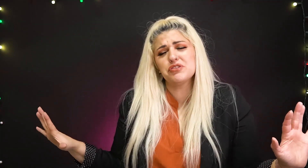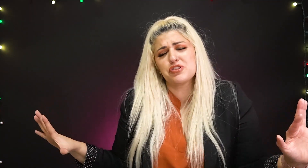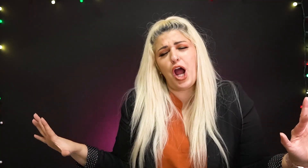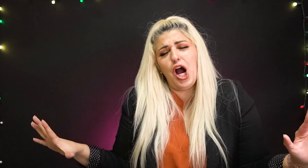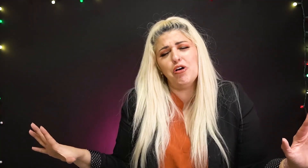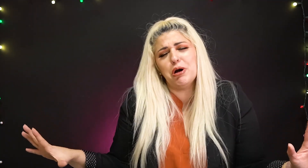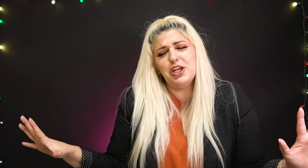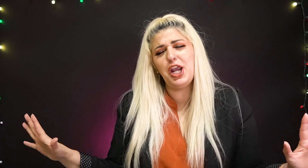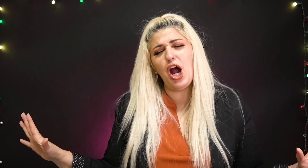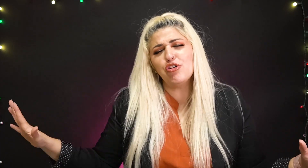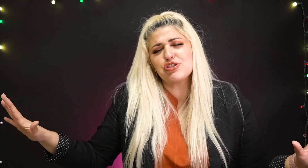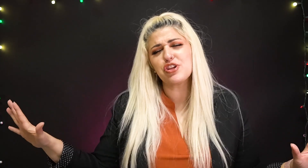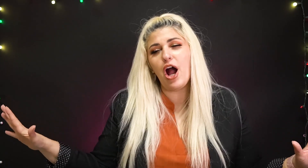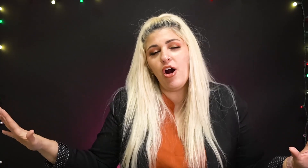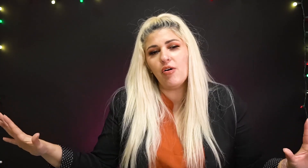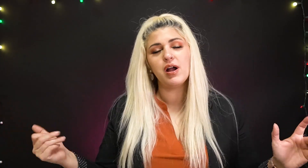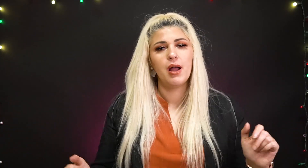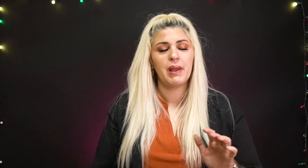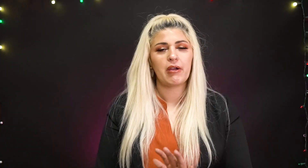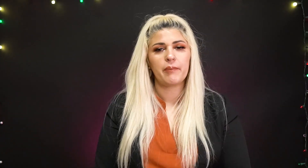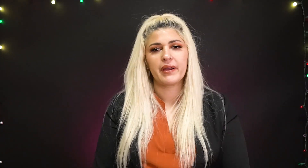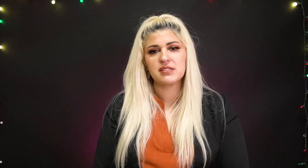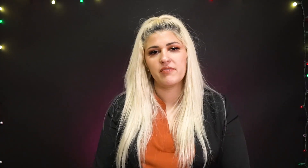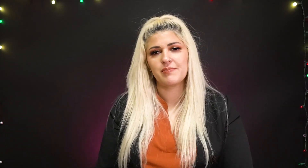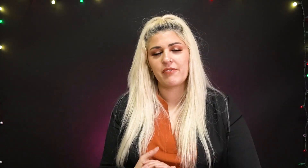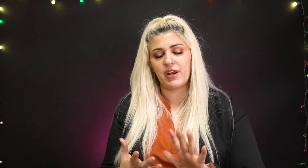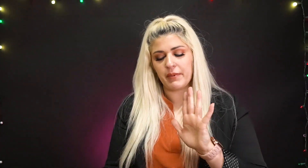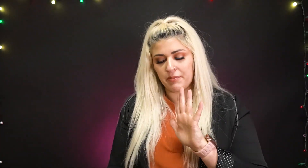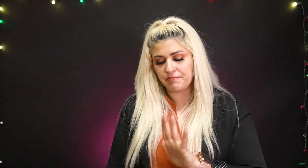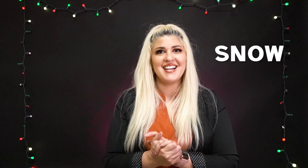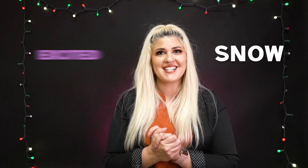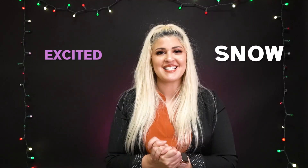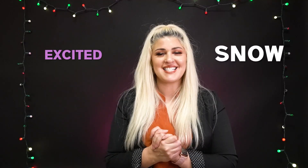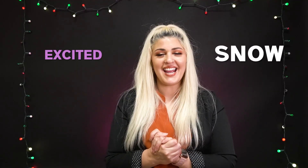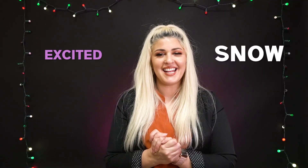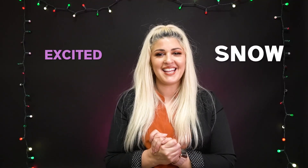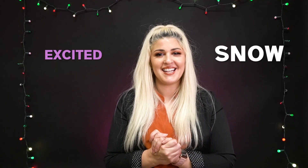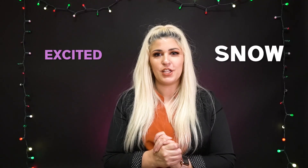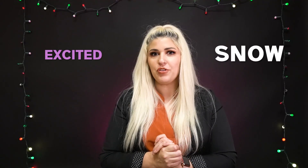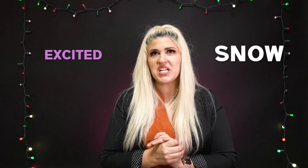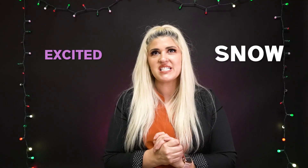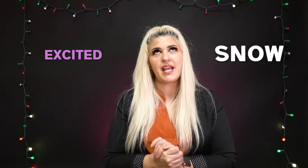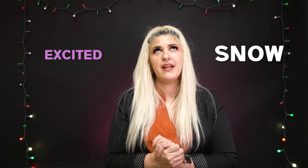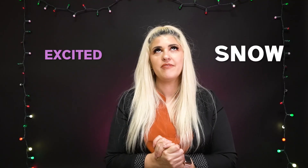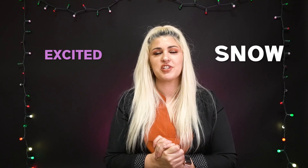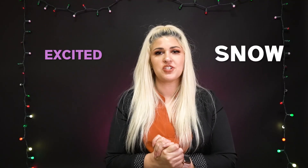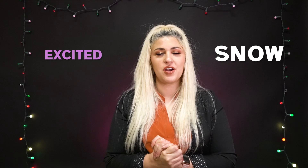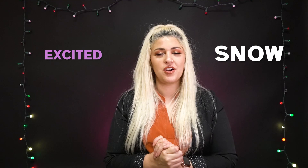snow no snow my grandparents love to make fun of me excited you're excited for snow